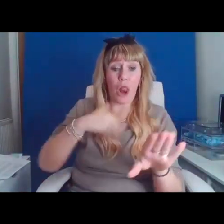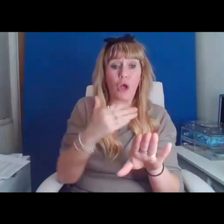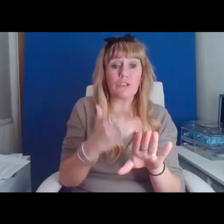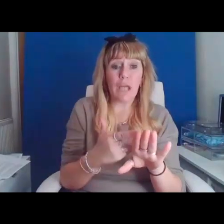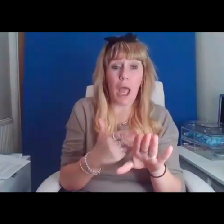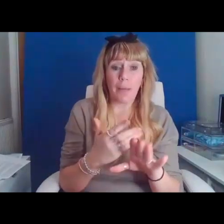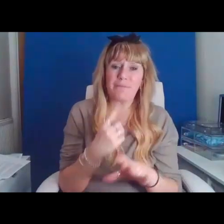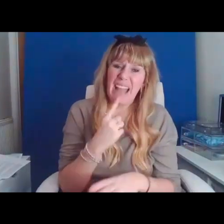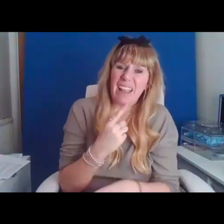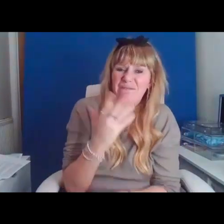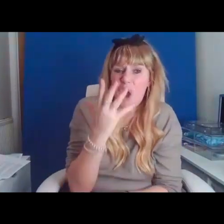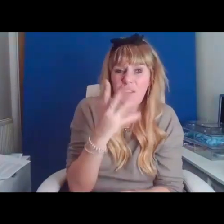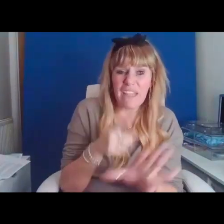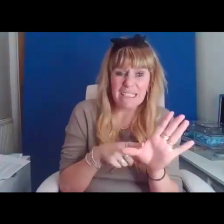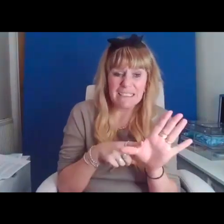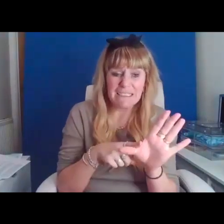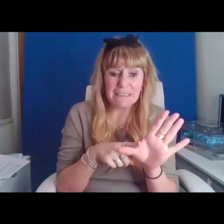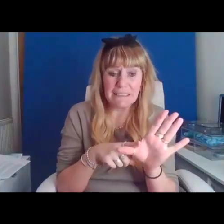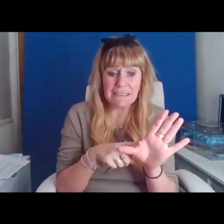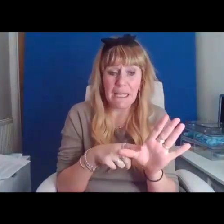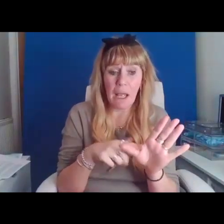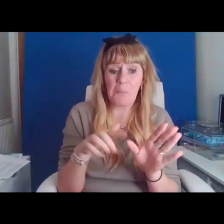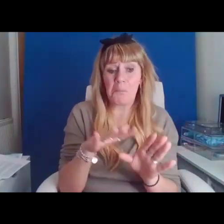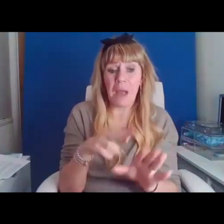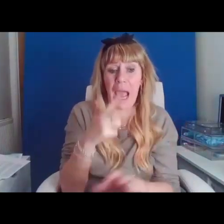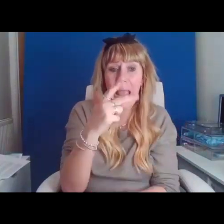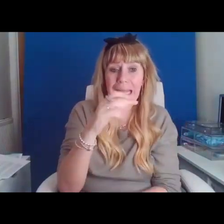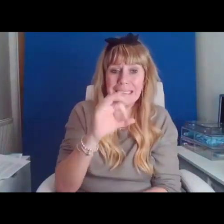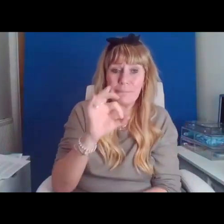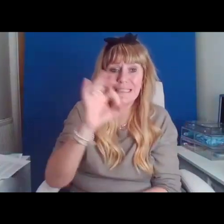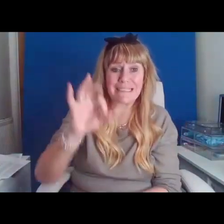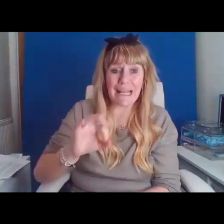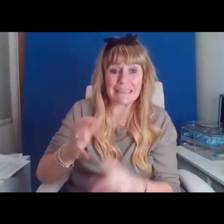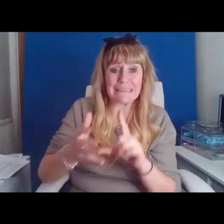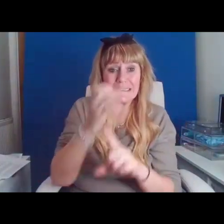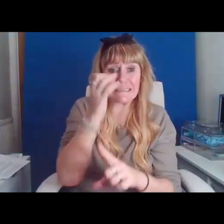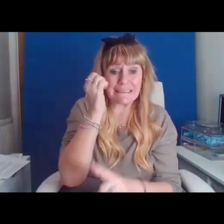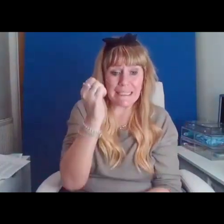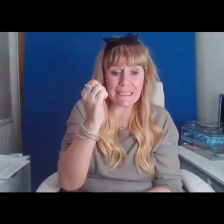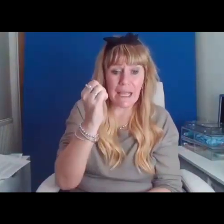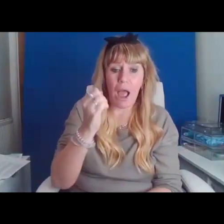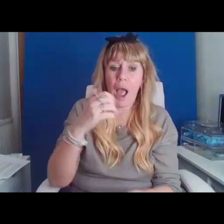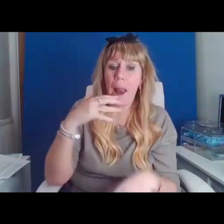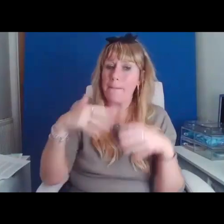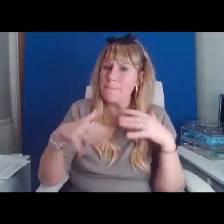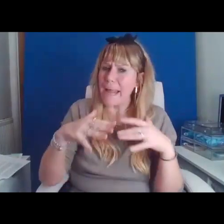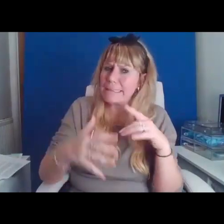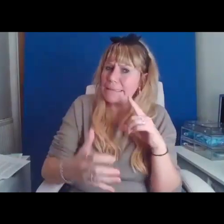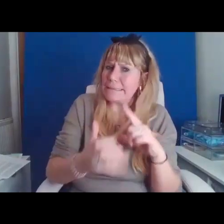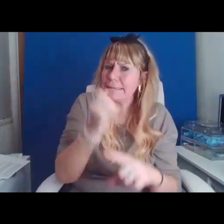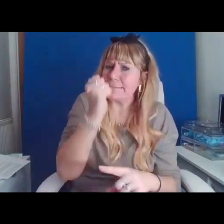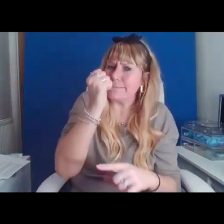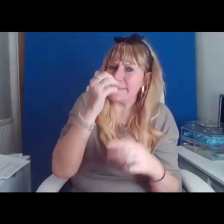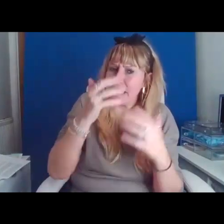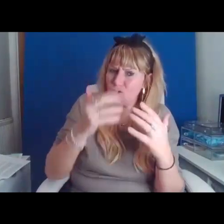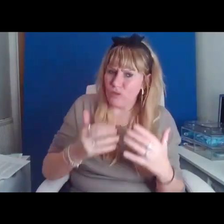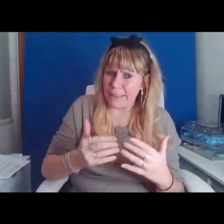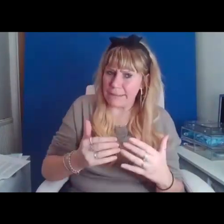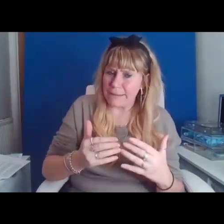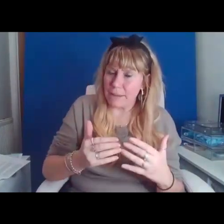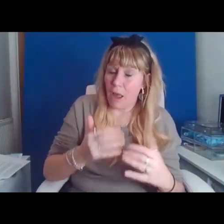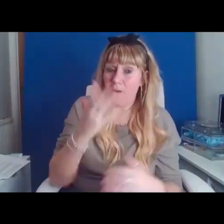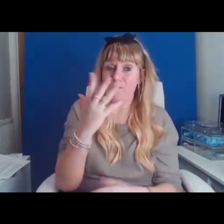Say five years, at least 80% succeed. An amazing success rate. Only 5%